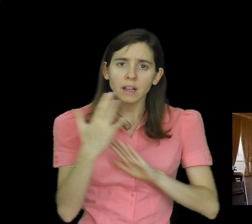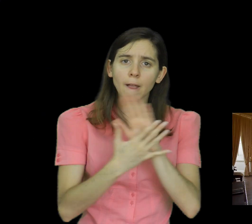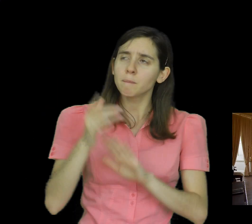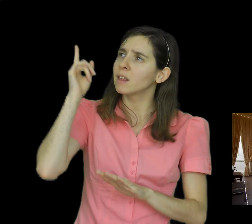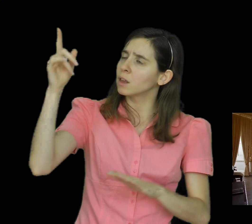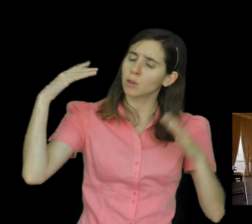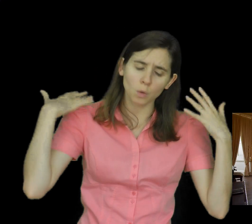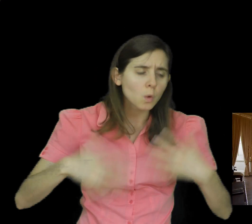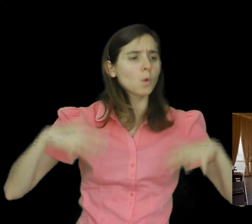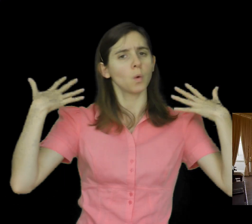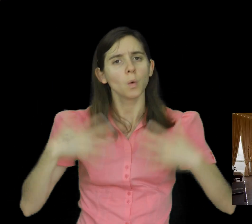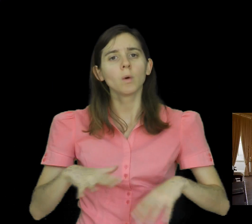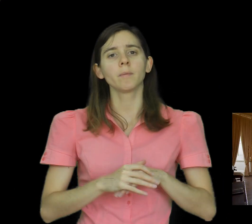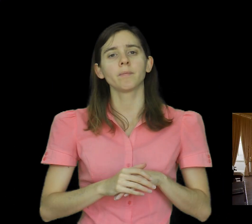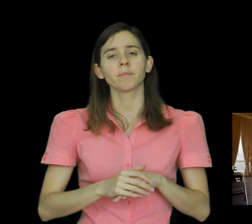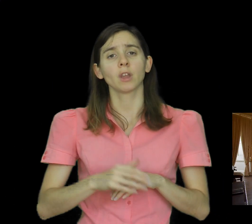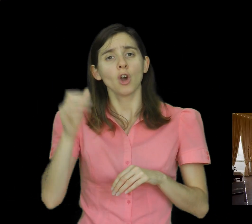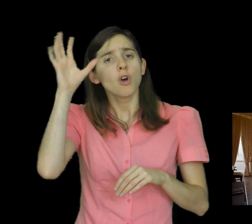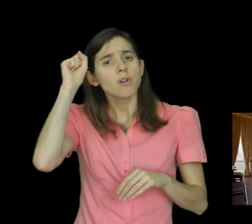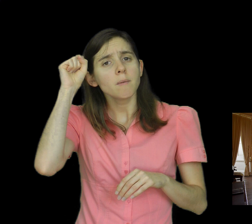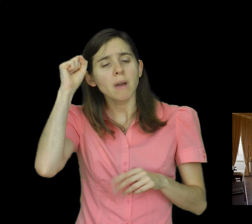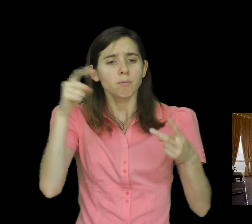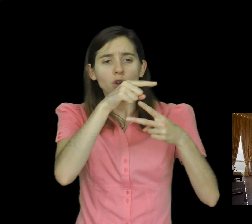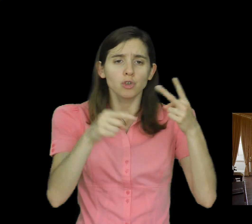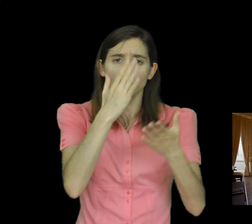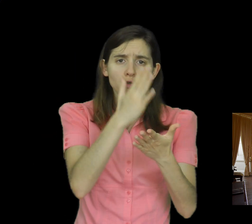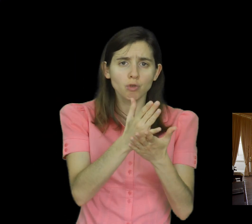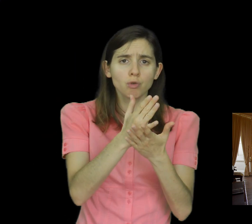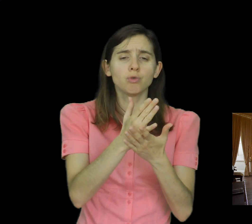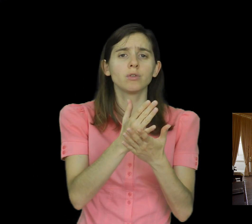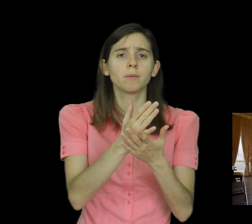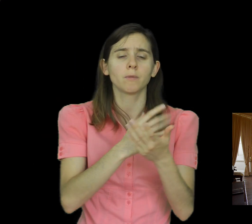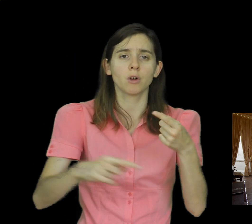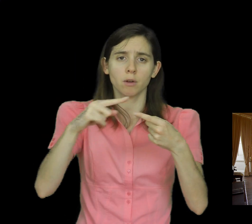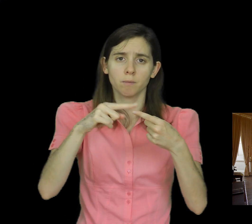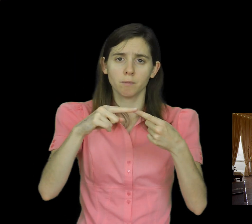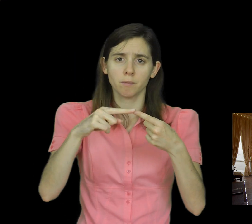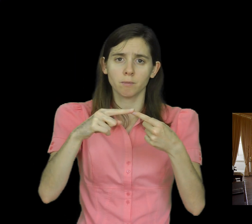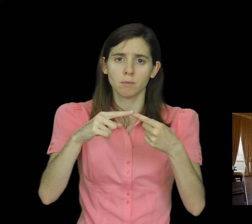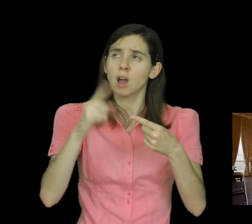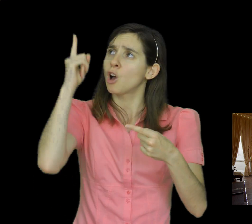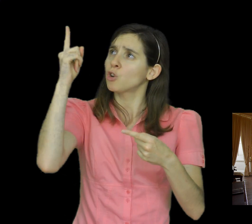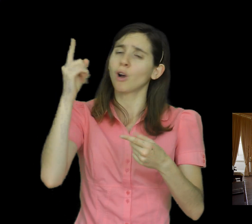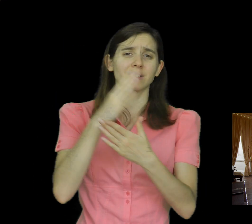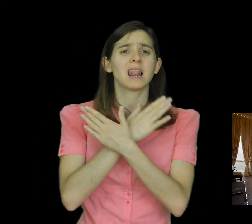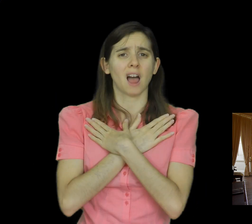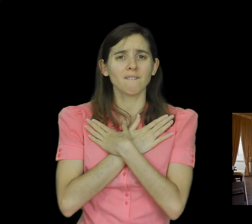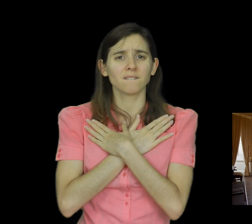Whatever comes your way, here are two unchangeable truths you can be sure of. First, God is love and he loves you